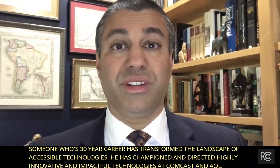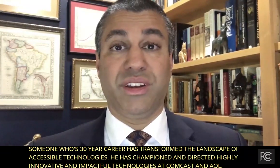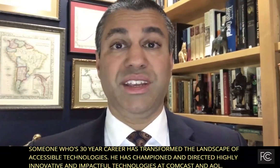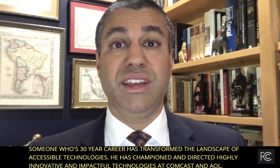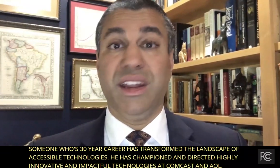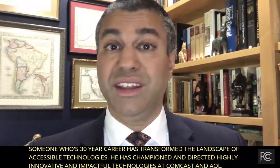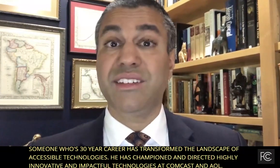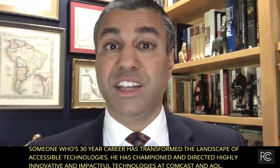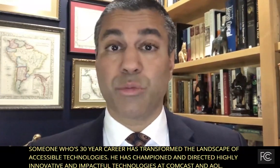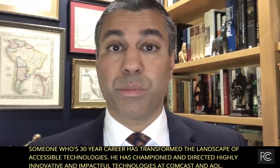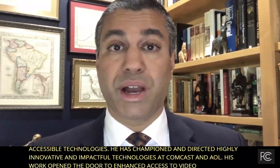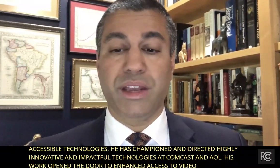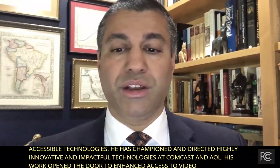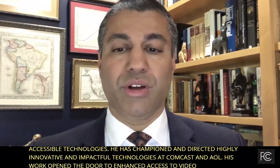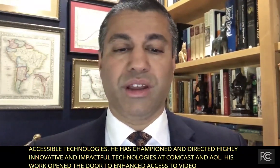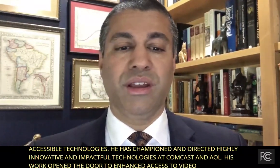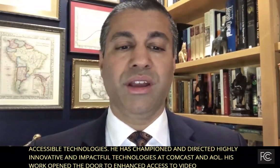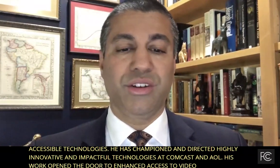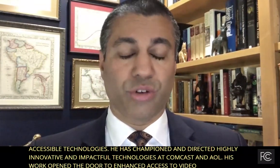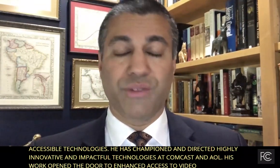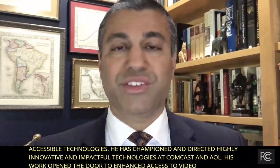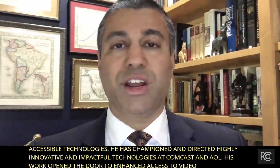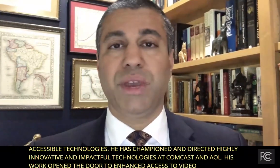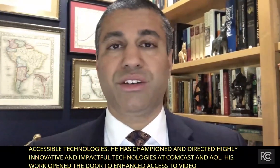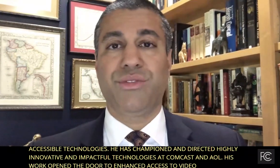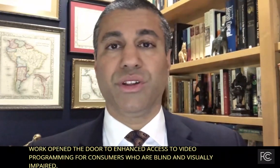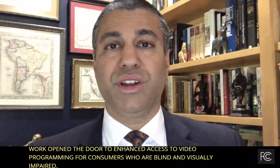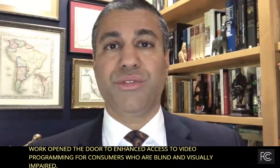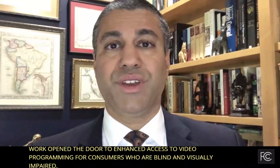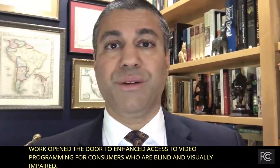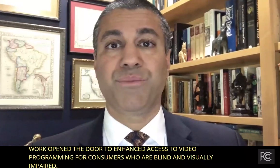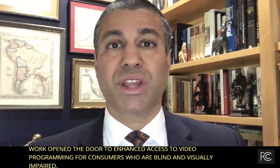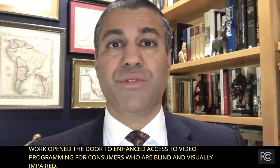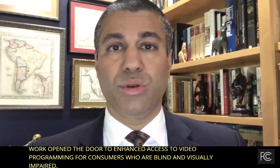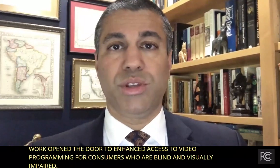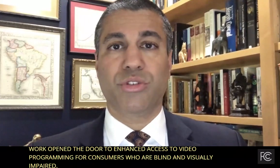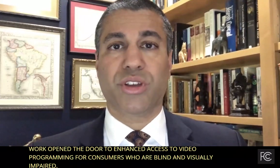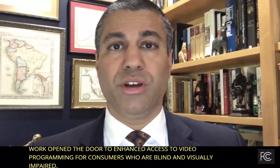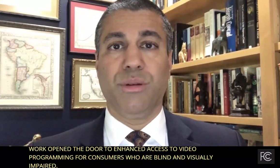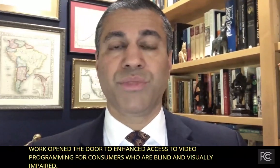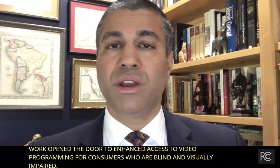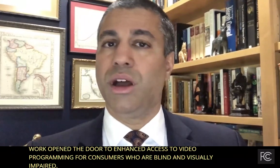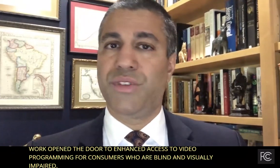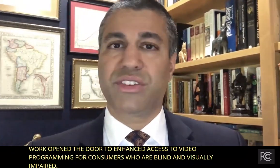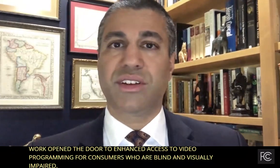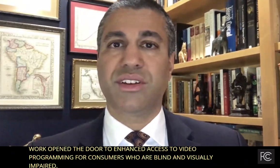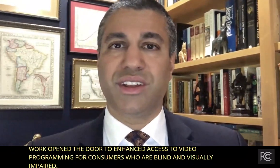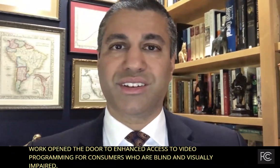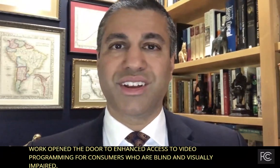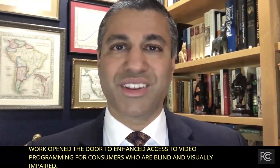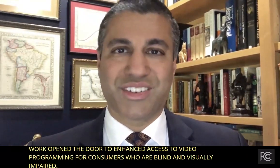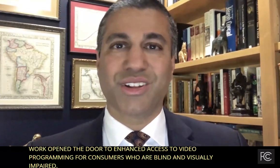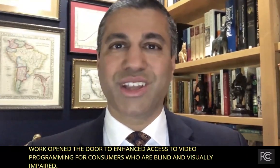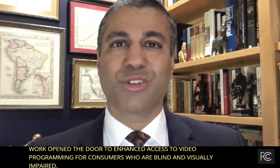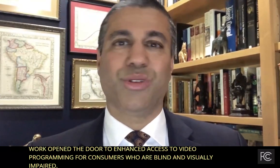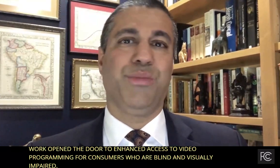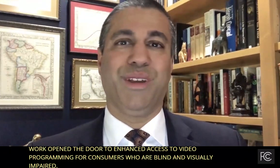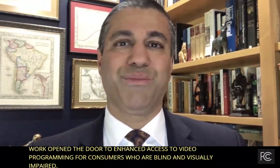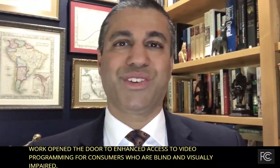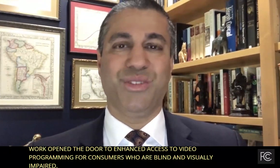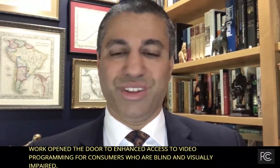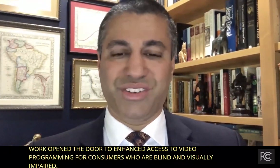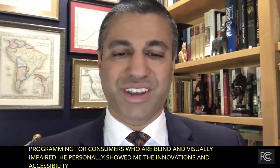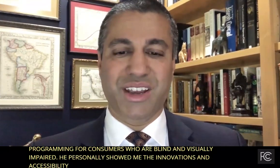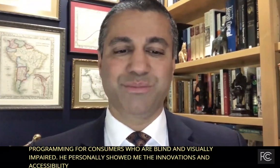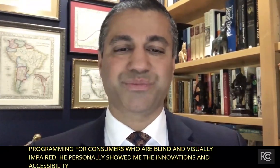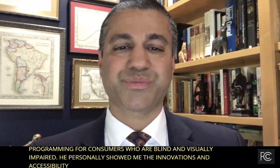accessibility that he and his team were pioneering during a visit I made to Philadelphia a few years ago, a visit that still lingers with